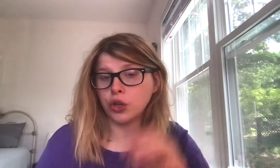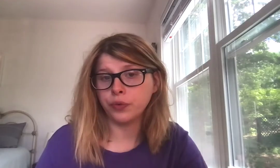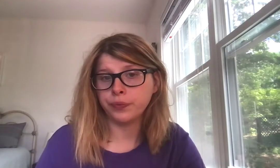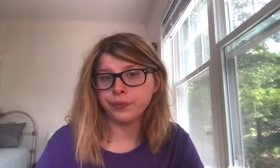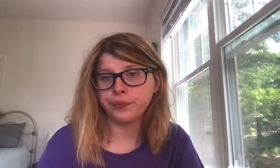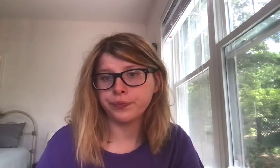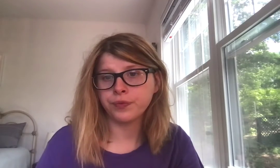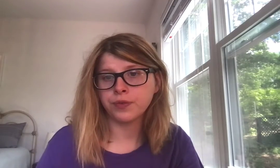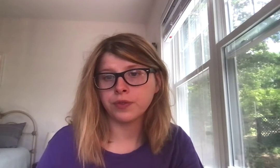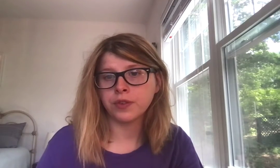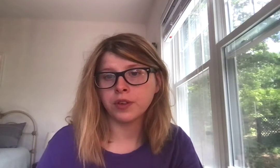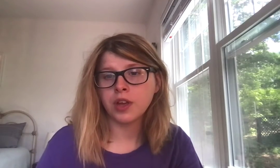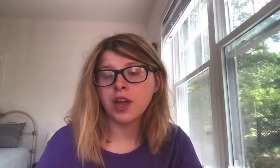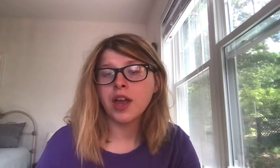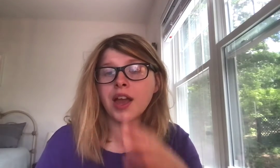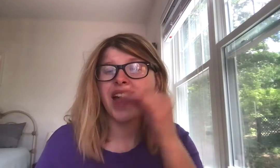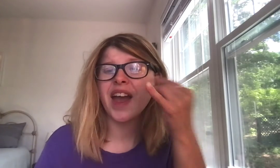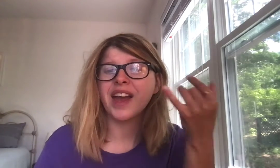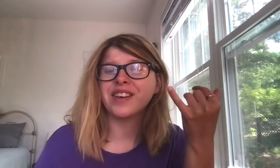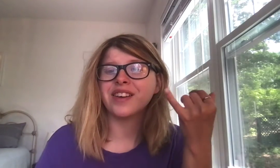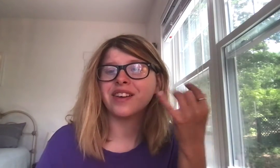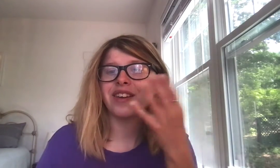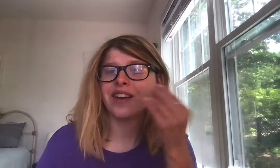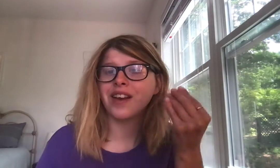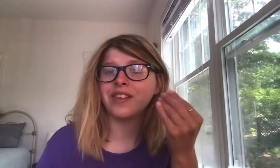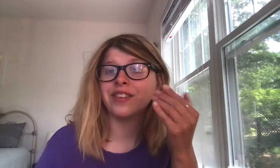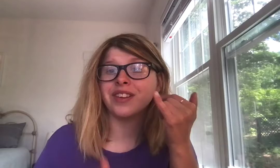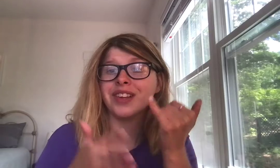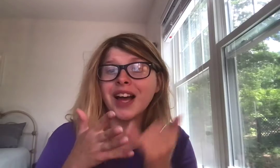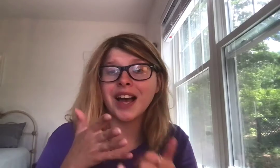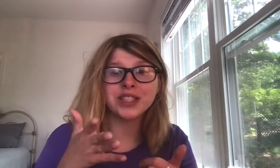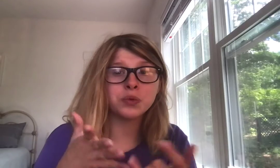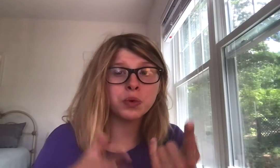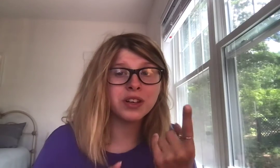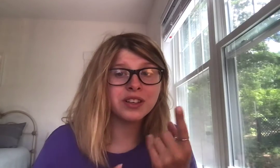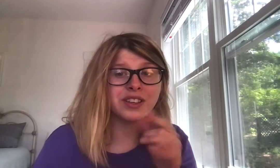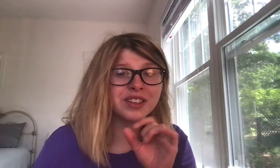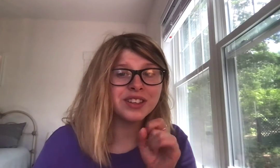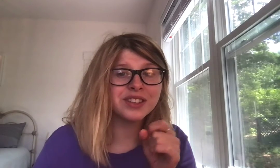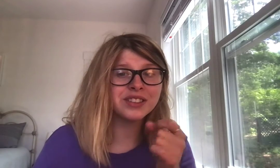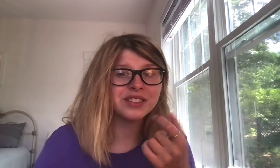and and the last one is